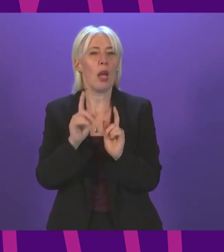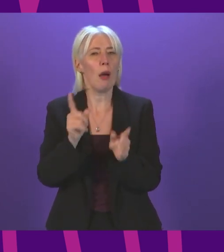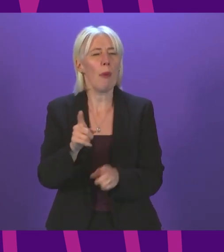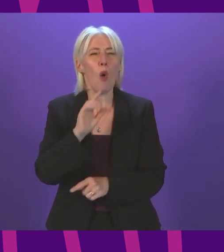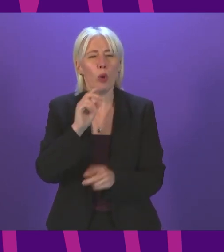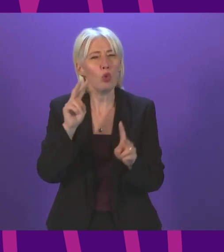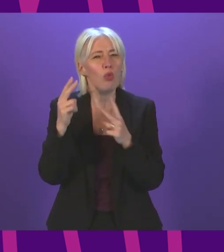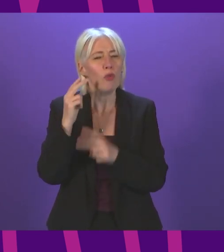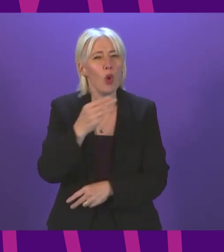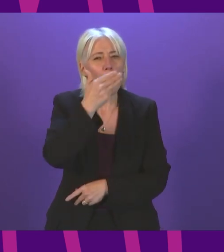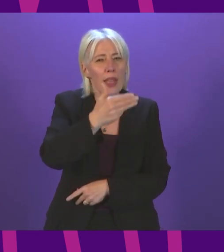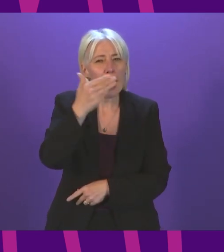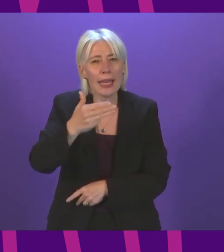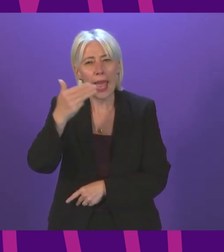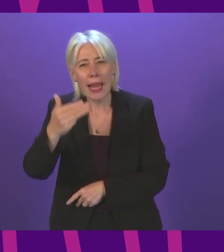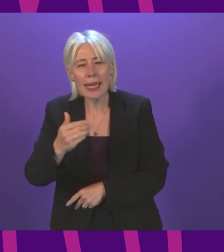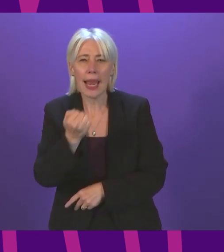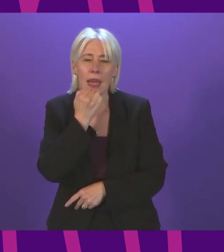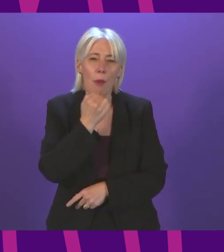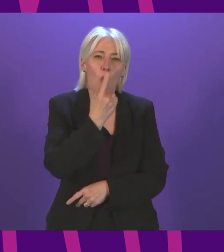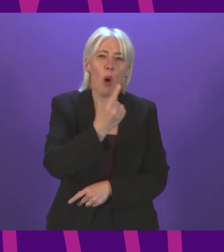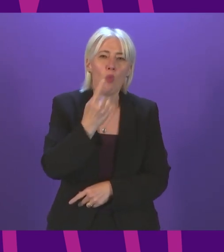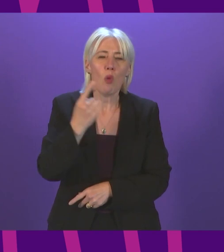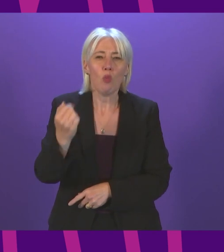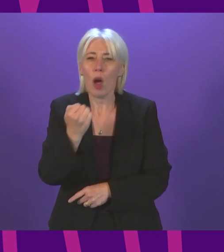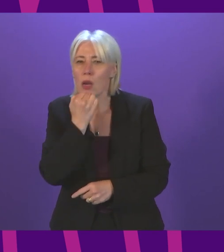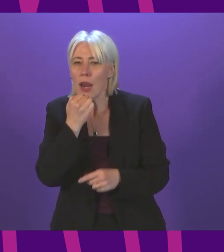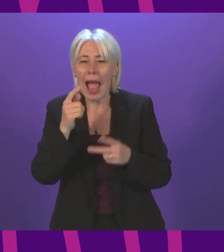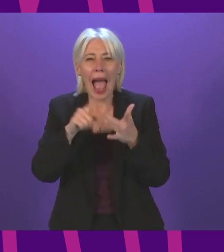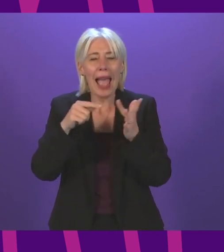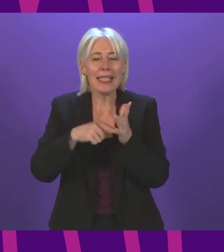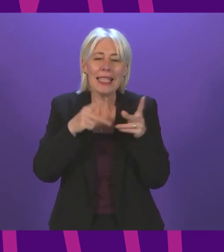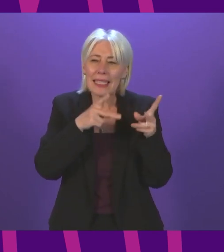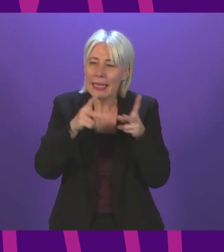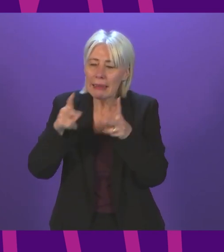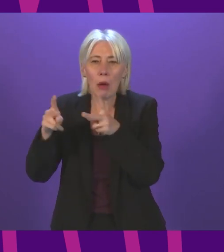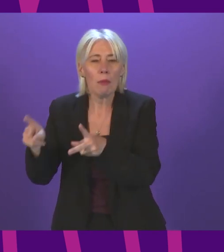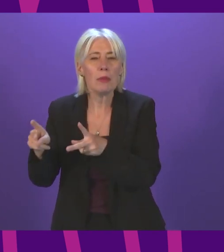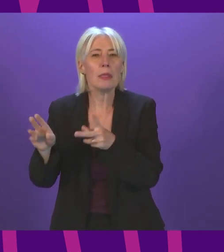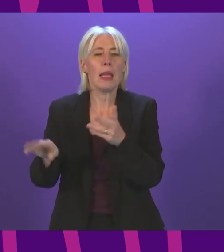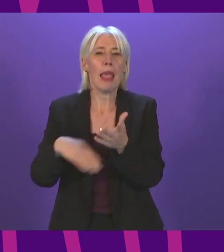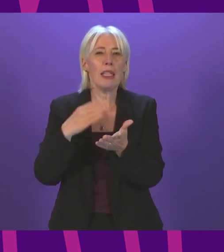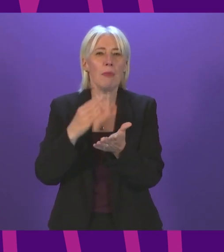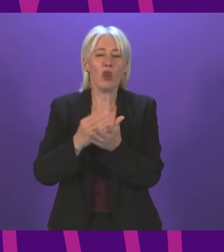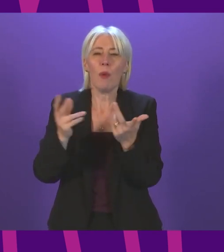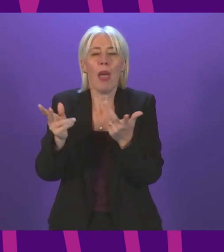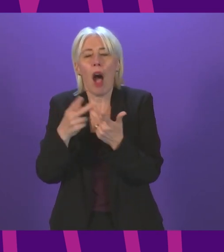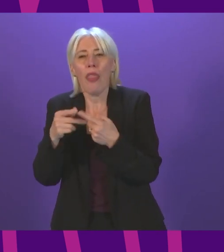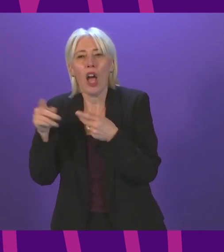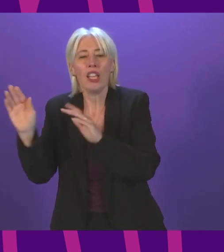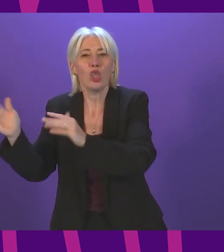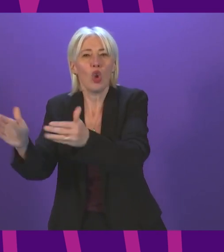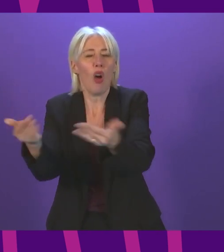999 and 111 call triage IT systems to ensure that cases which can be dealt with by other services,